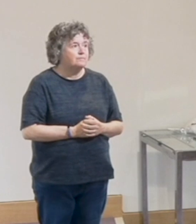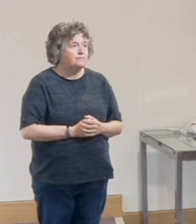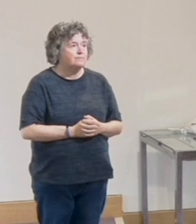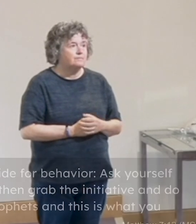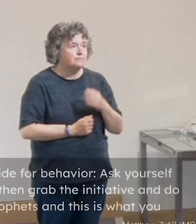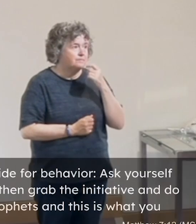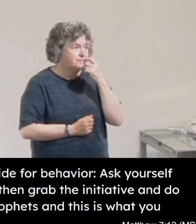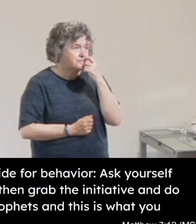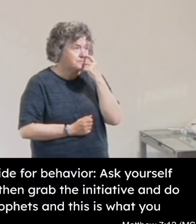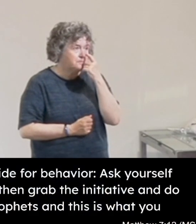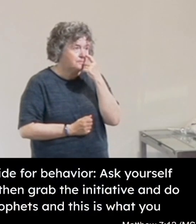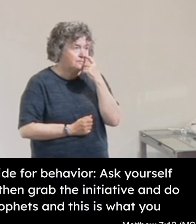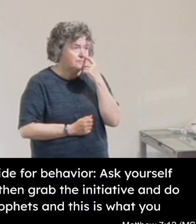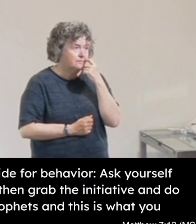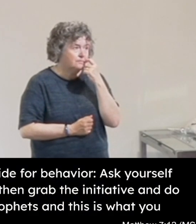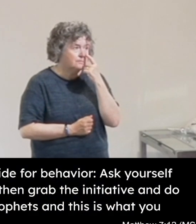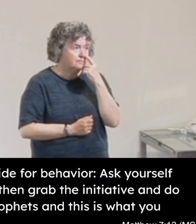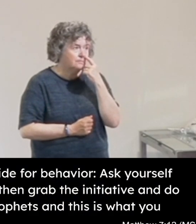There we go.